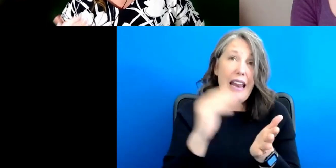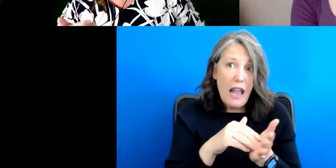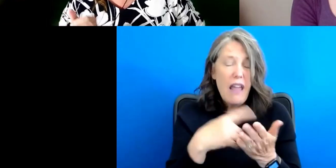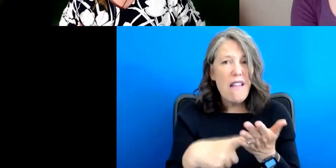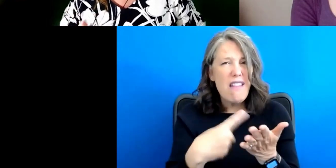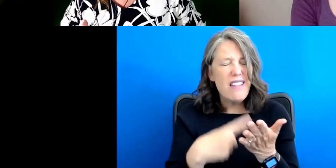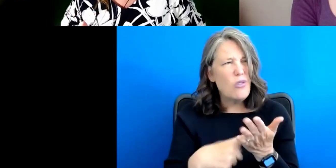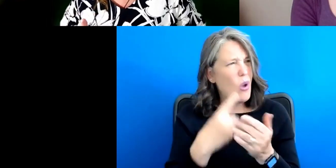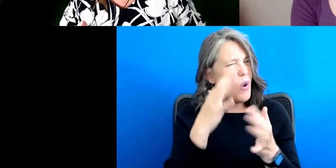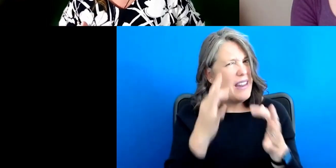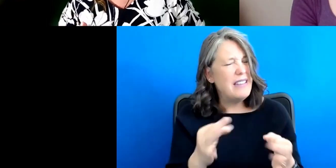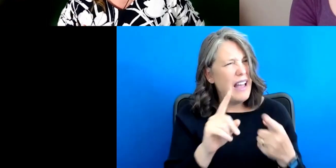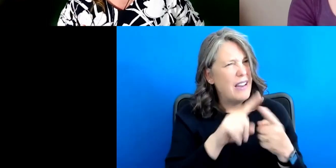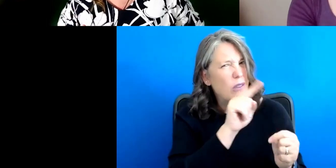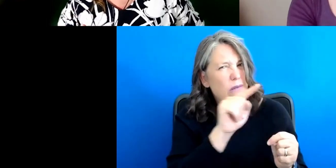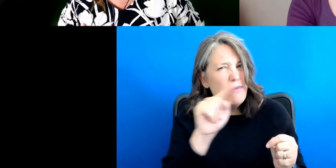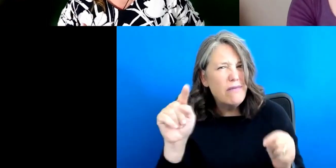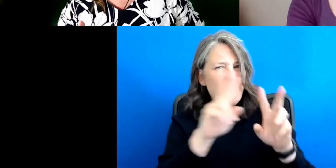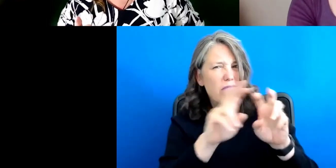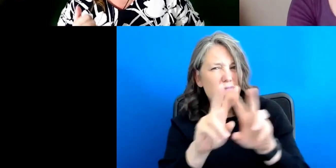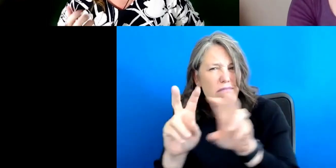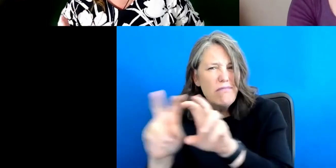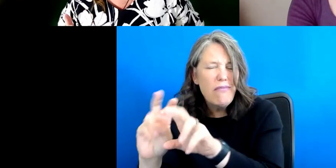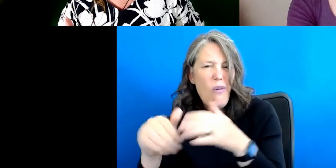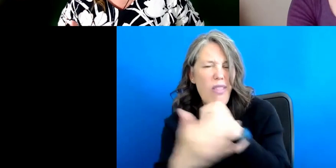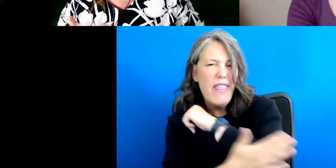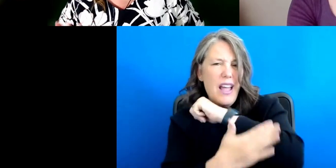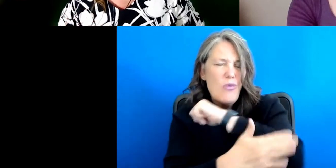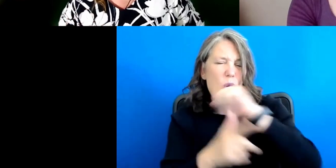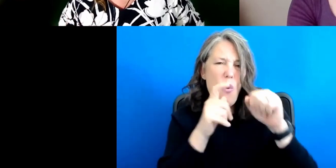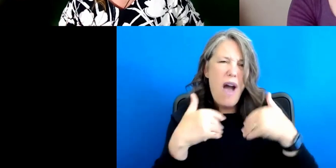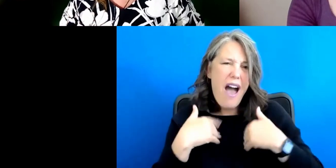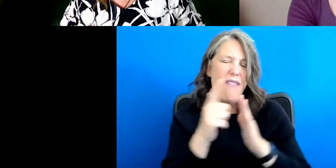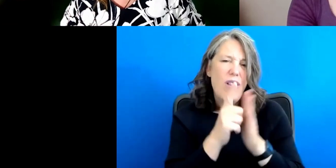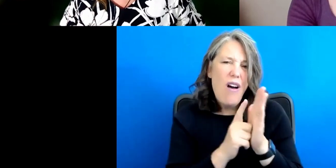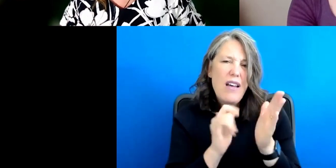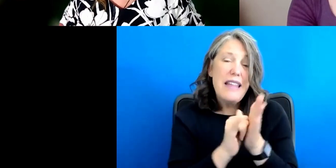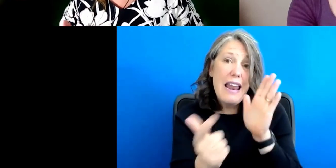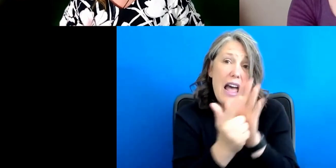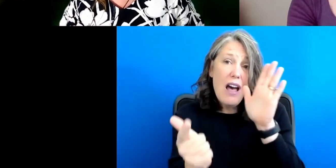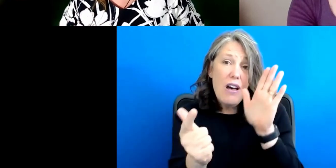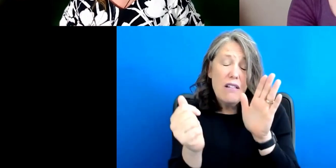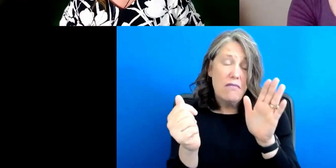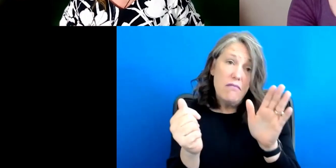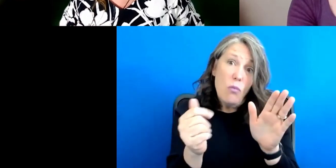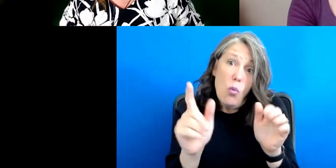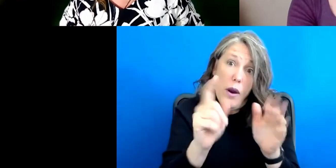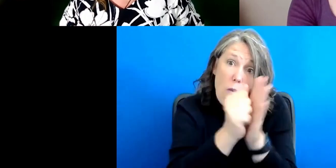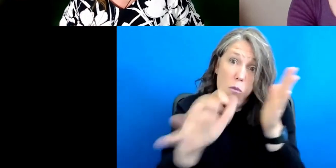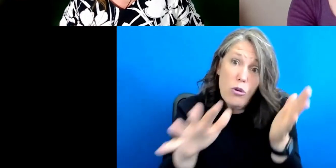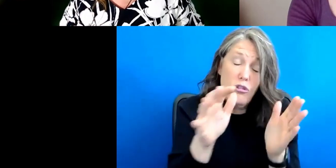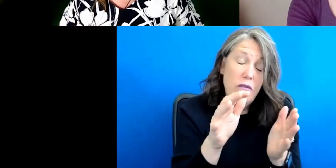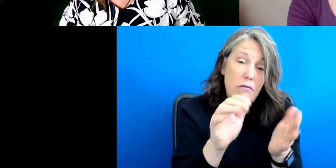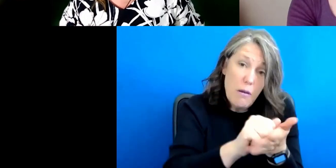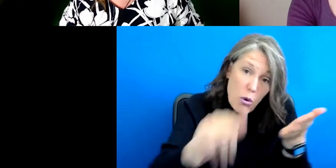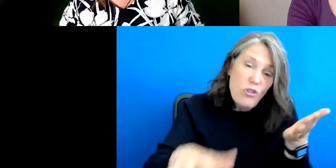countries at that time that had ratified, that, that have laws that outlaw abortion. And, um, you